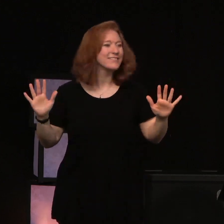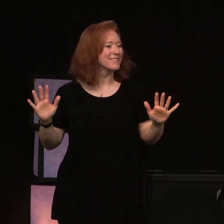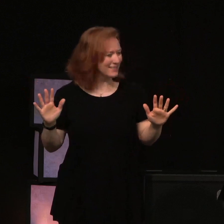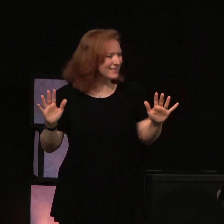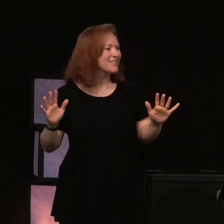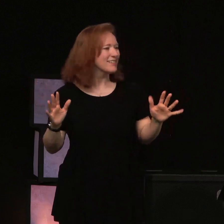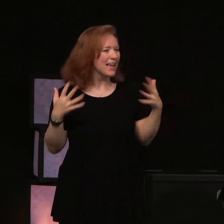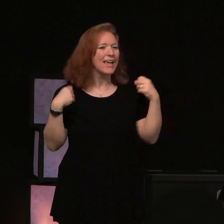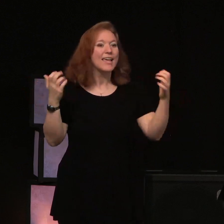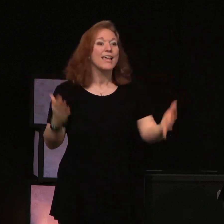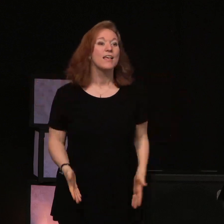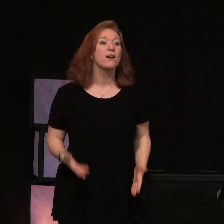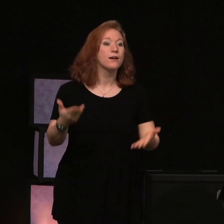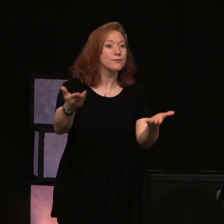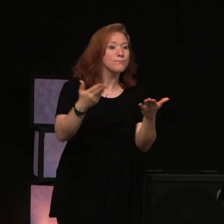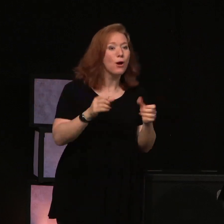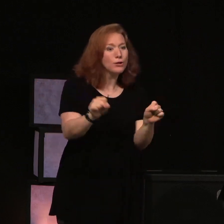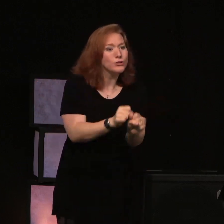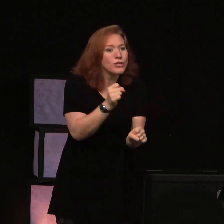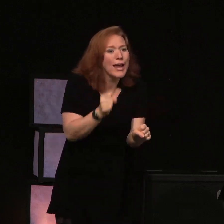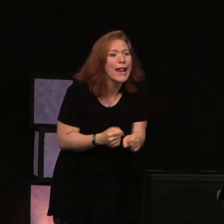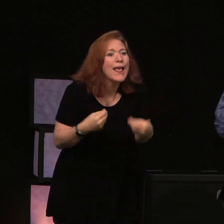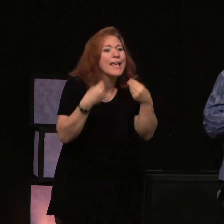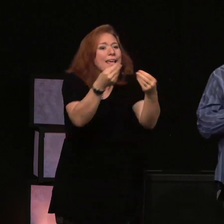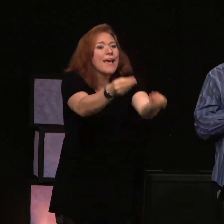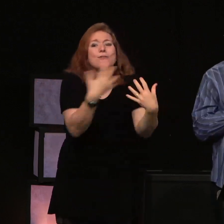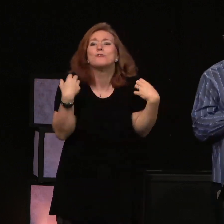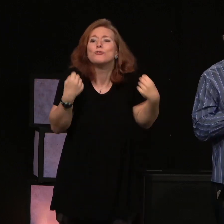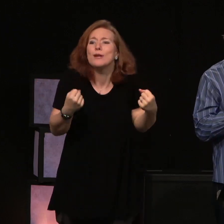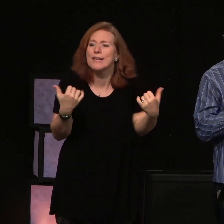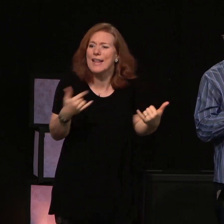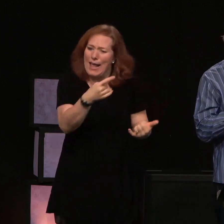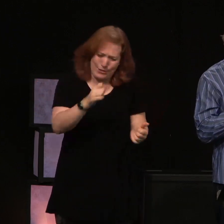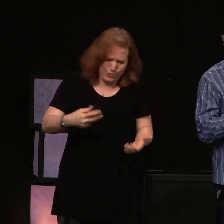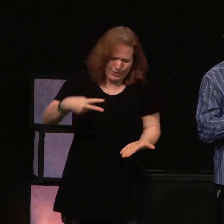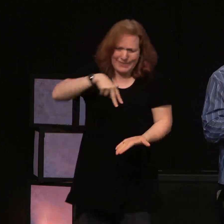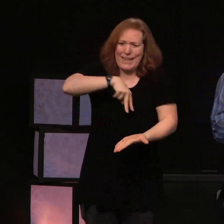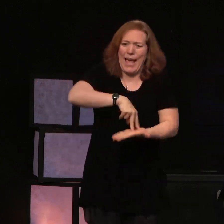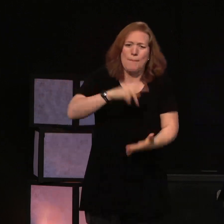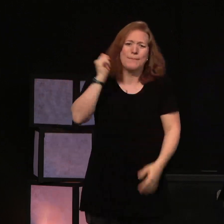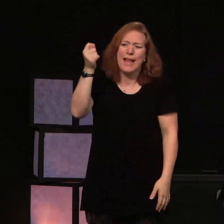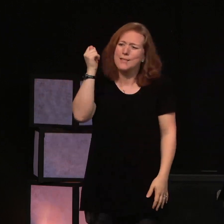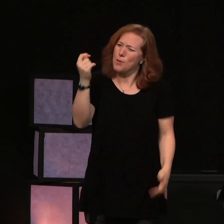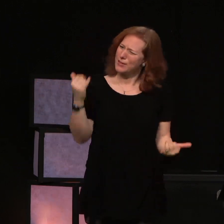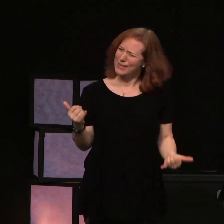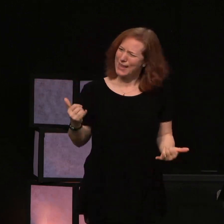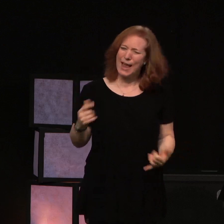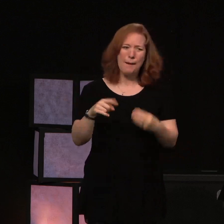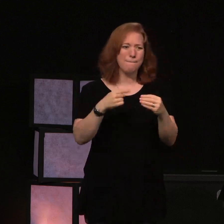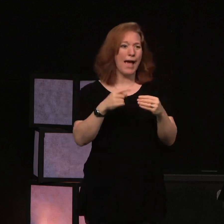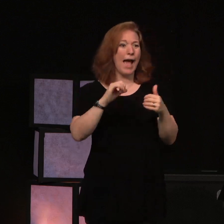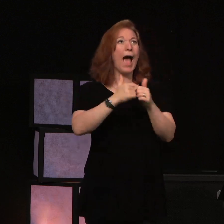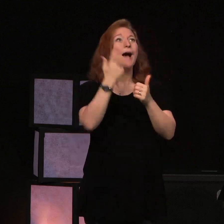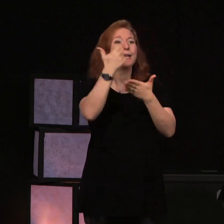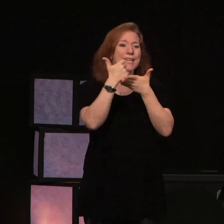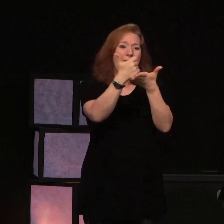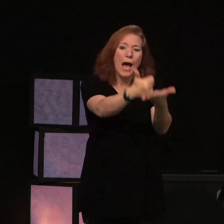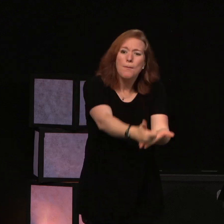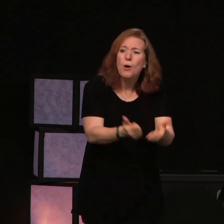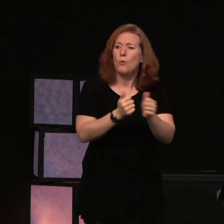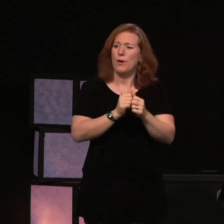has brought Shannon and even gave her strength today to stand up and give testimony of how he's helped her with